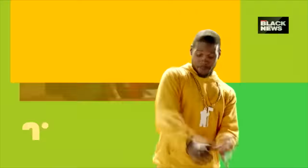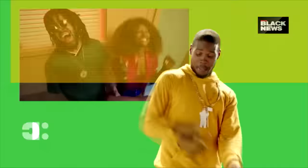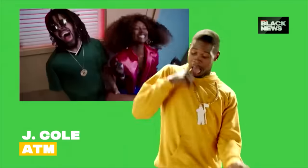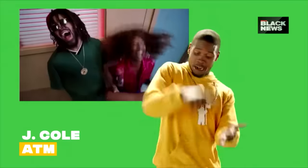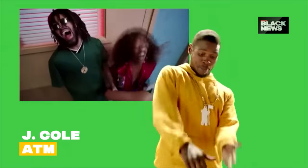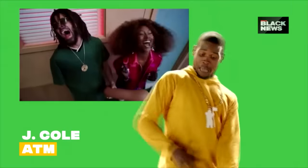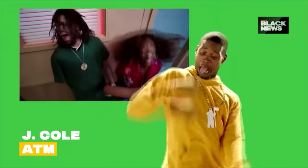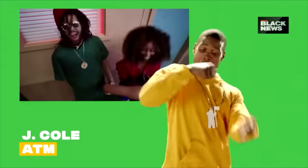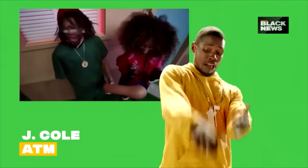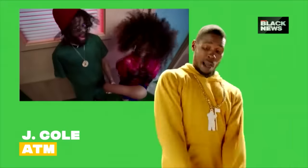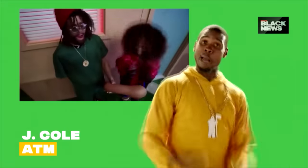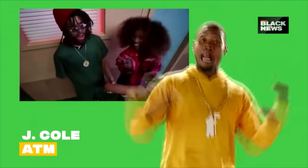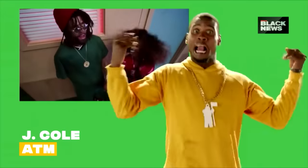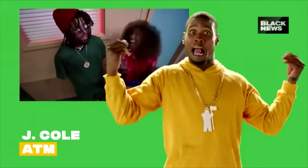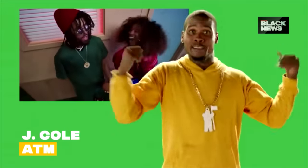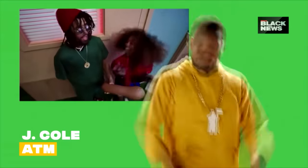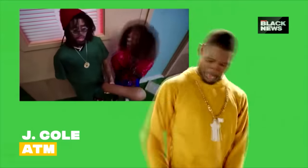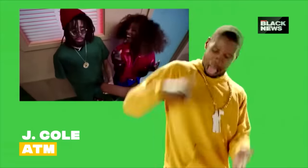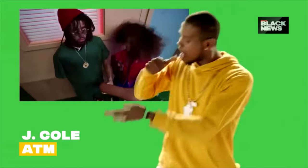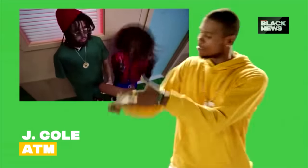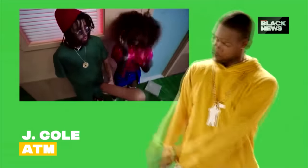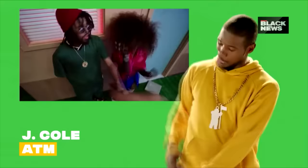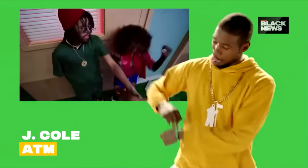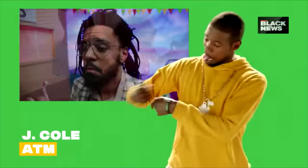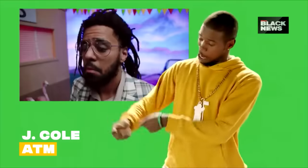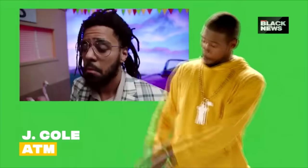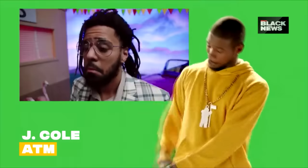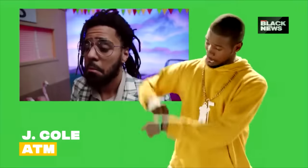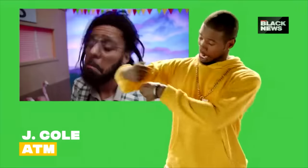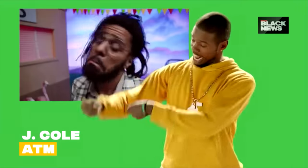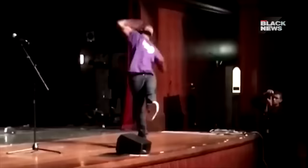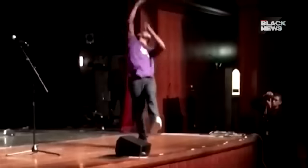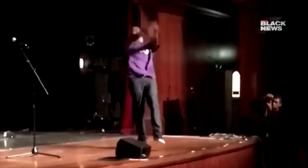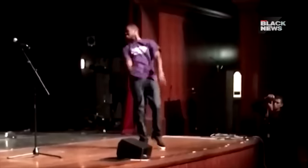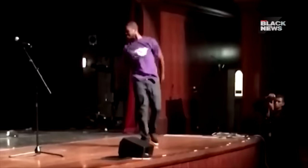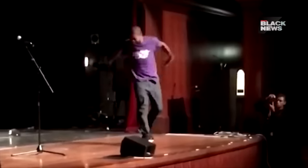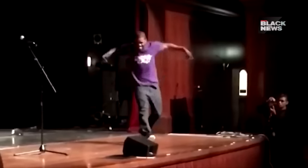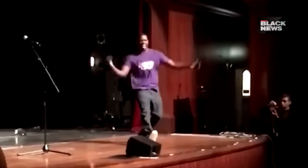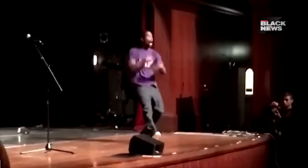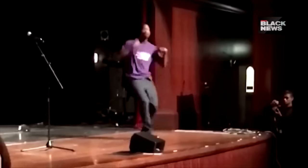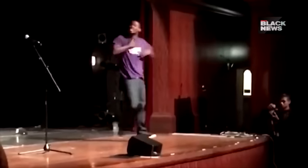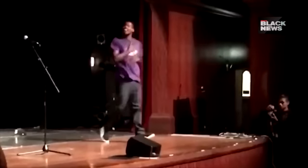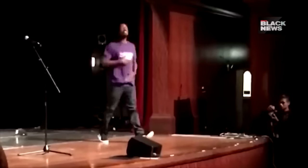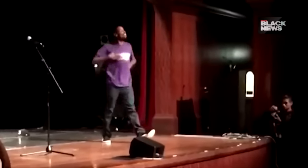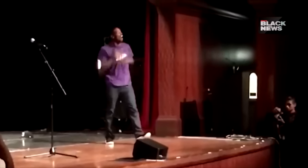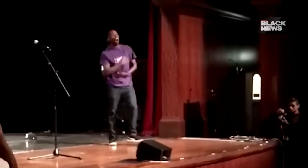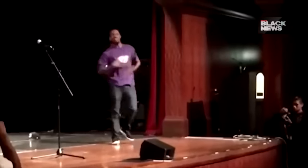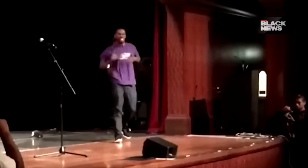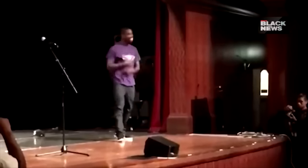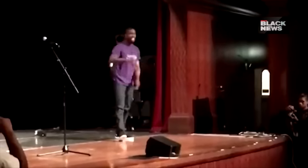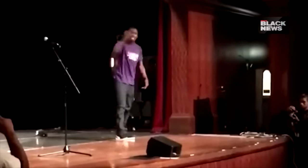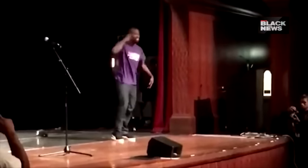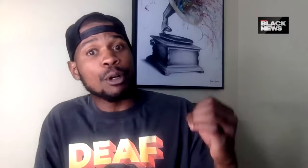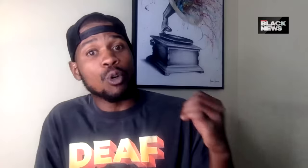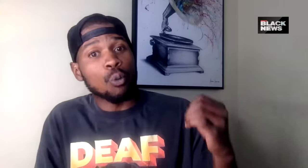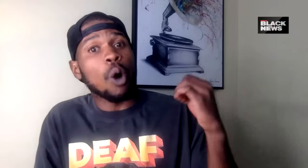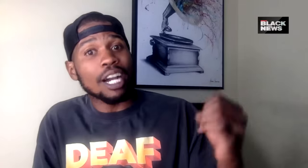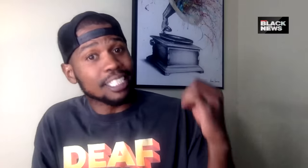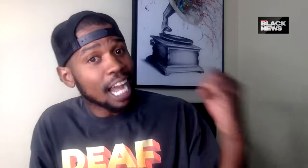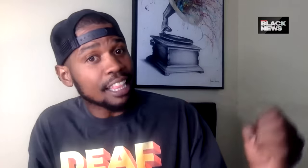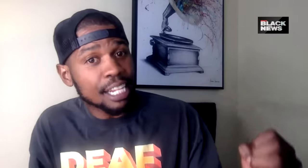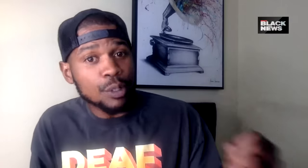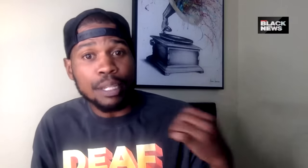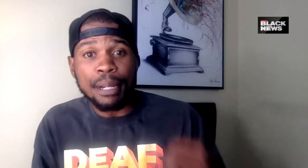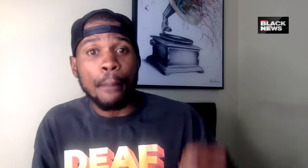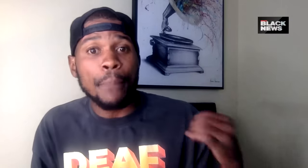in, it becomes more of a vibe, which makes it more revolutionary for the school program, for interpreting programs, for people who